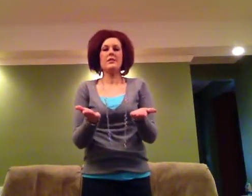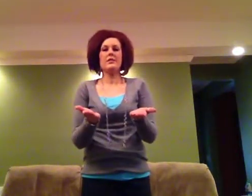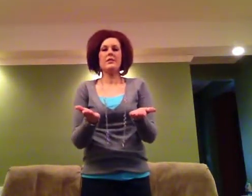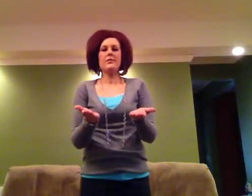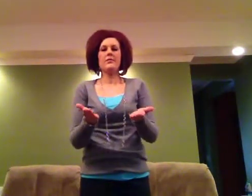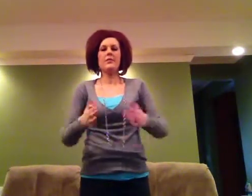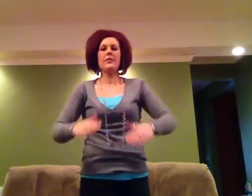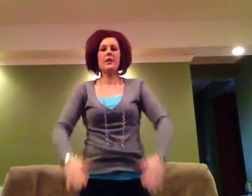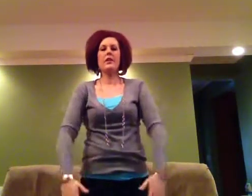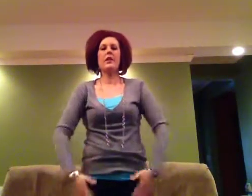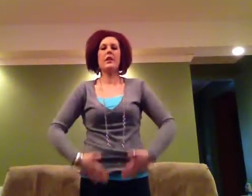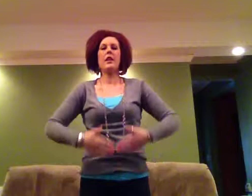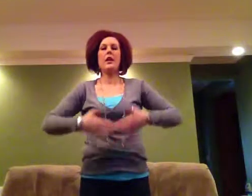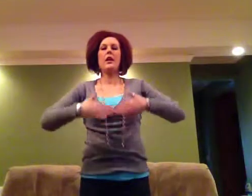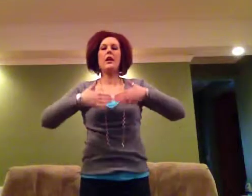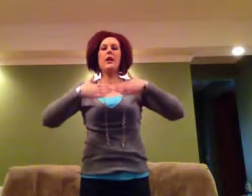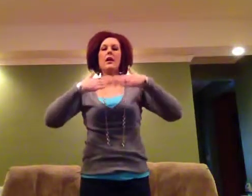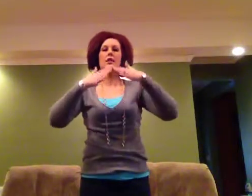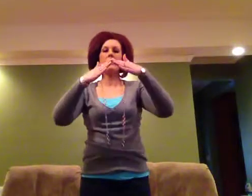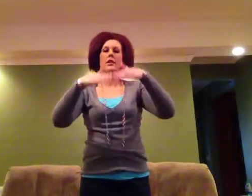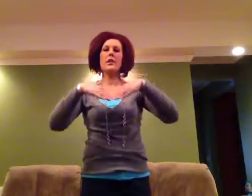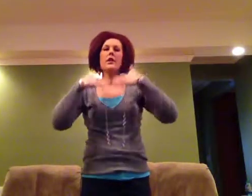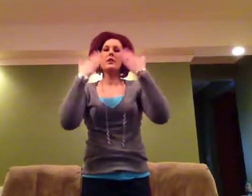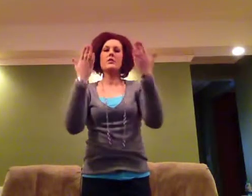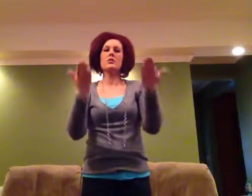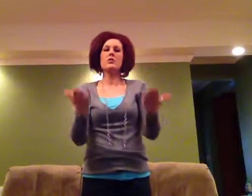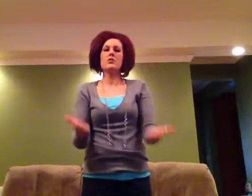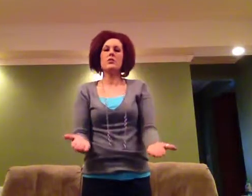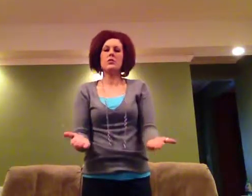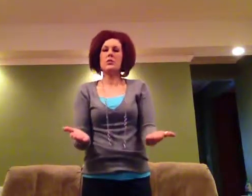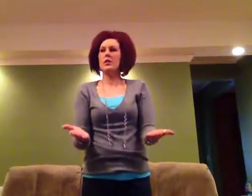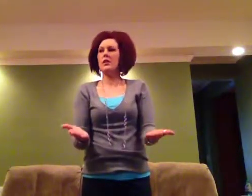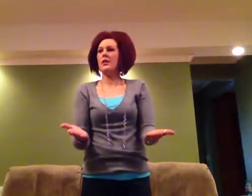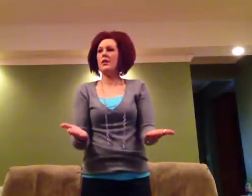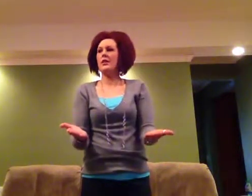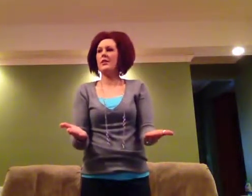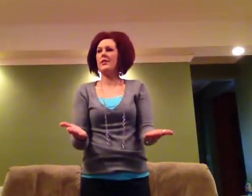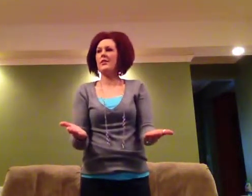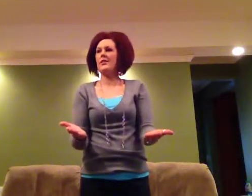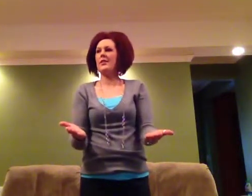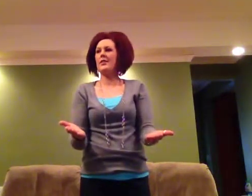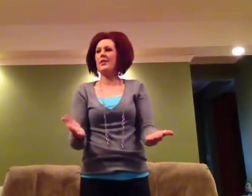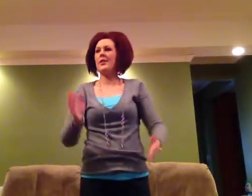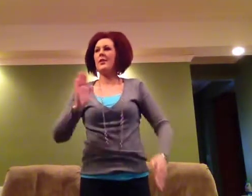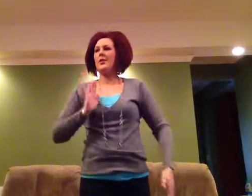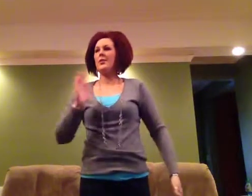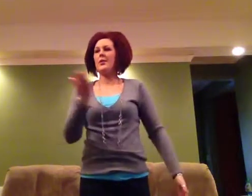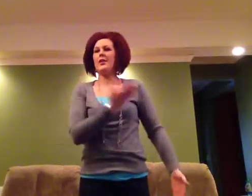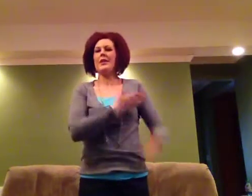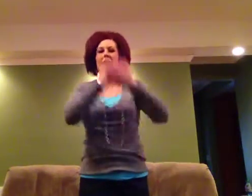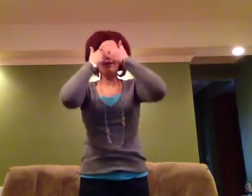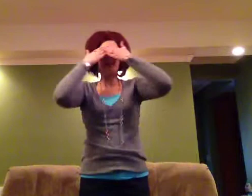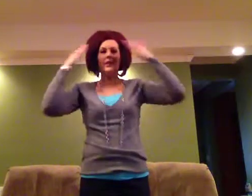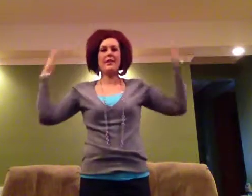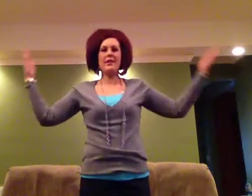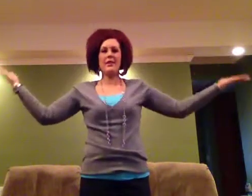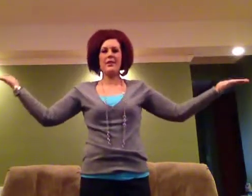by his wounds we are healed. We are healed